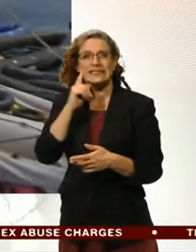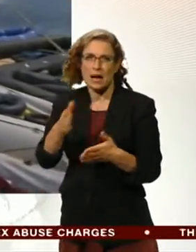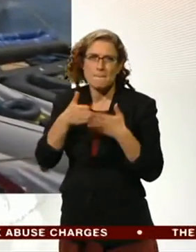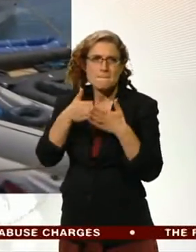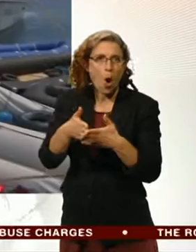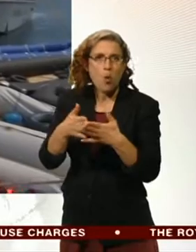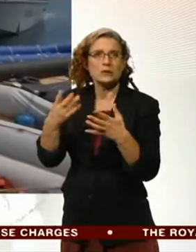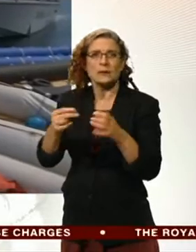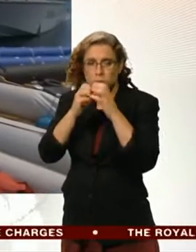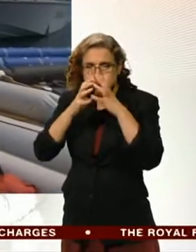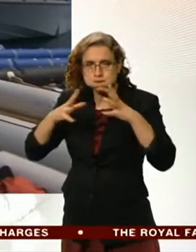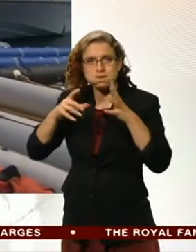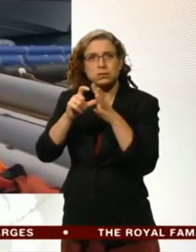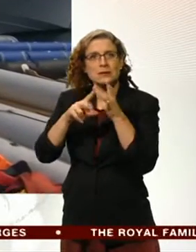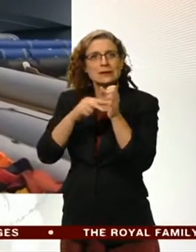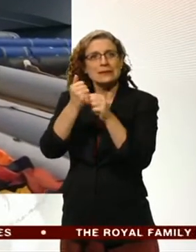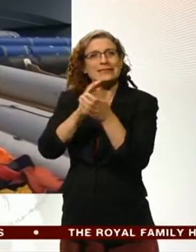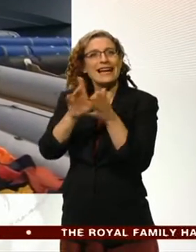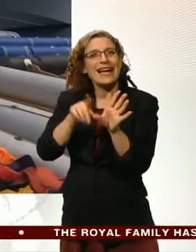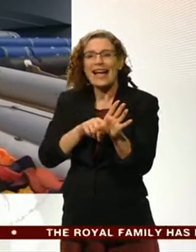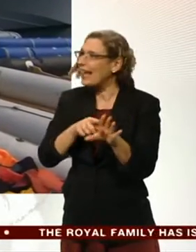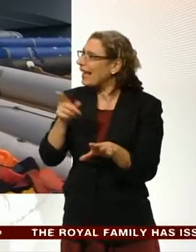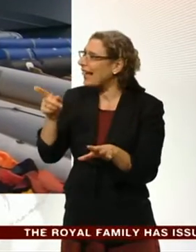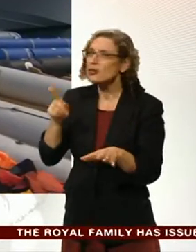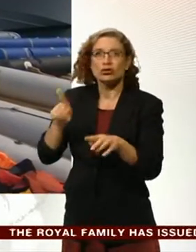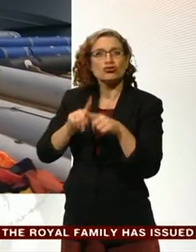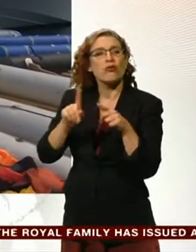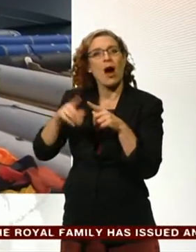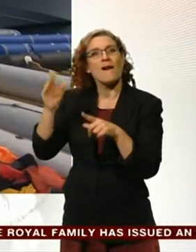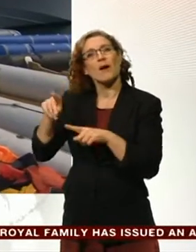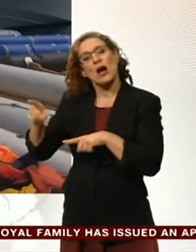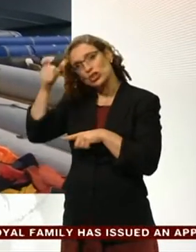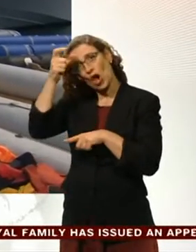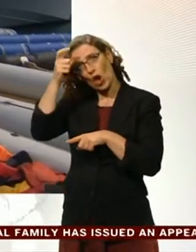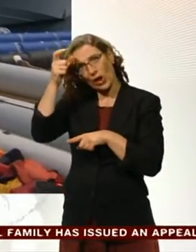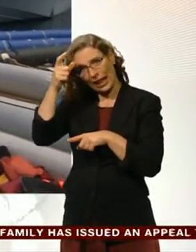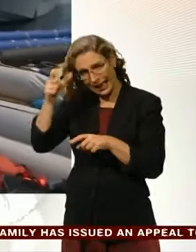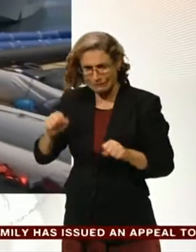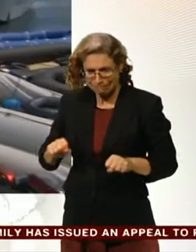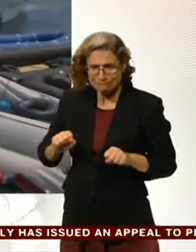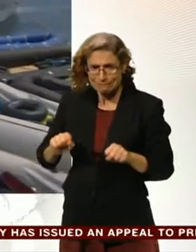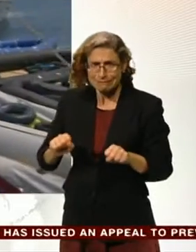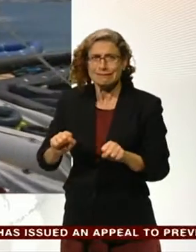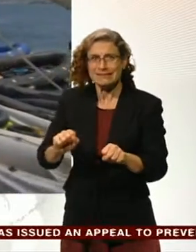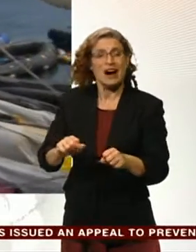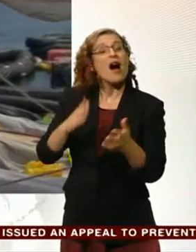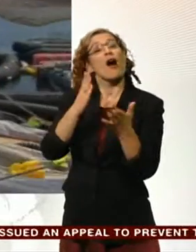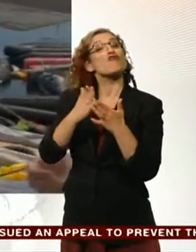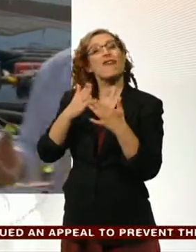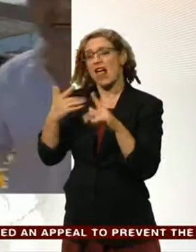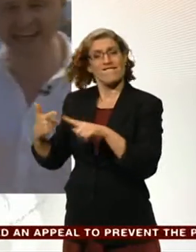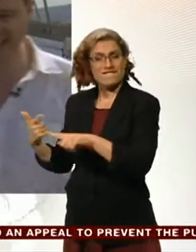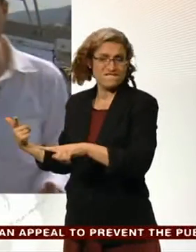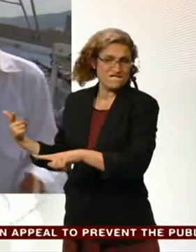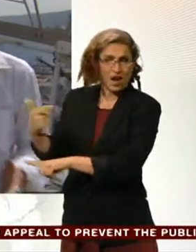dinghies that they have been using to try and make that journey from Turkey. It's not a particularly big distance. However,